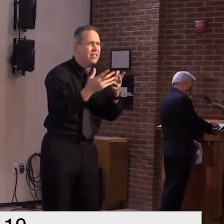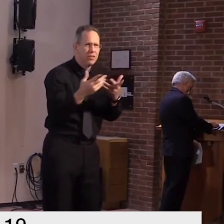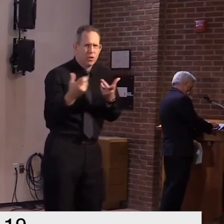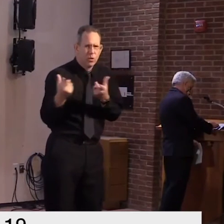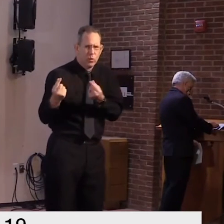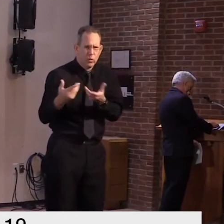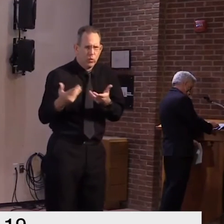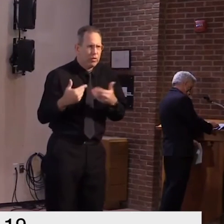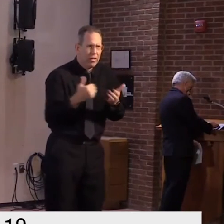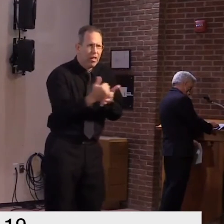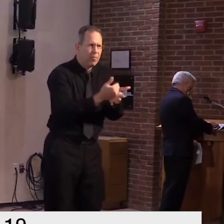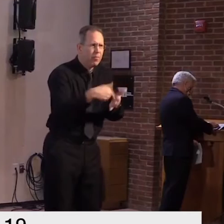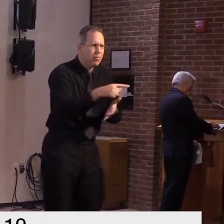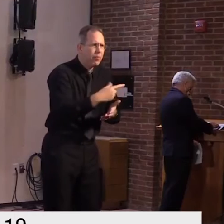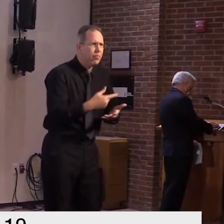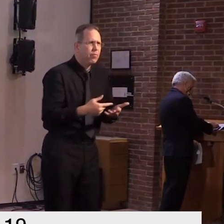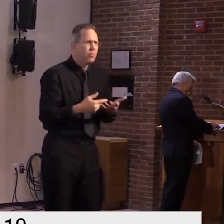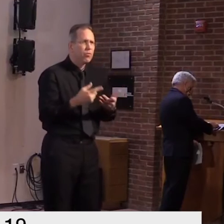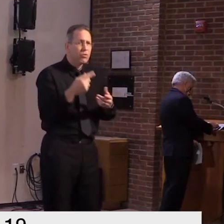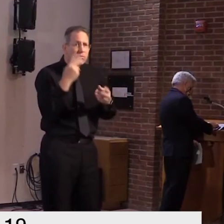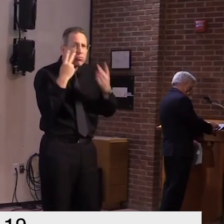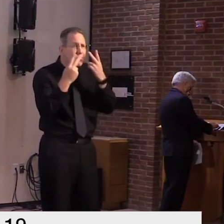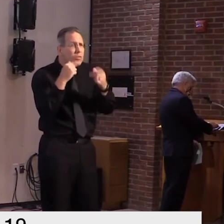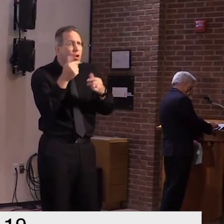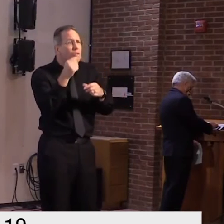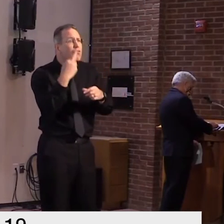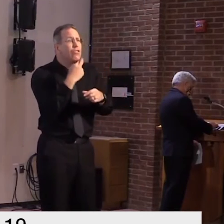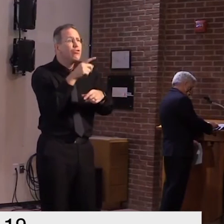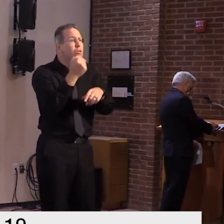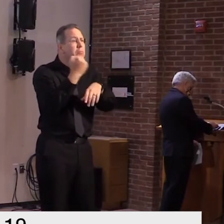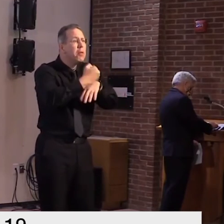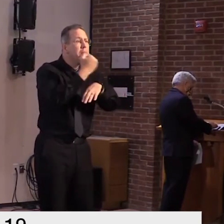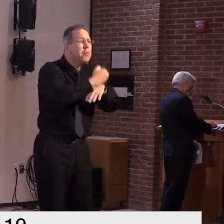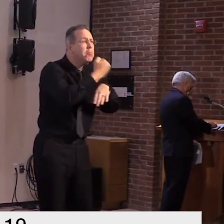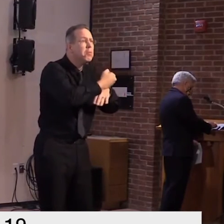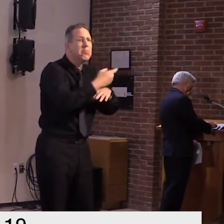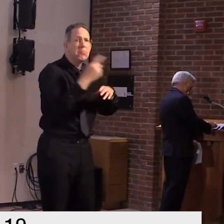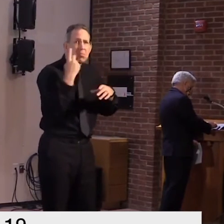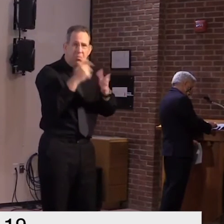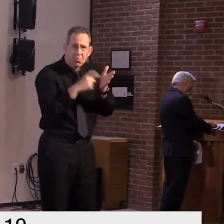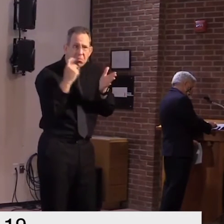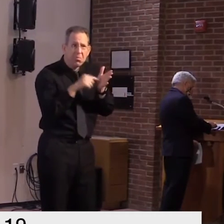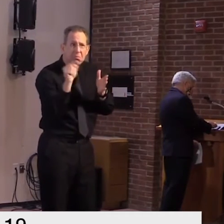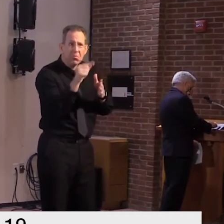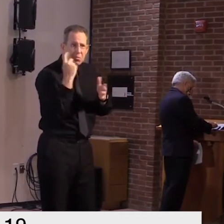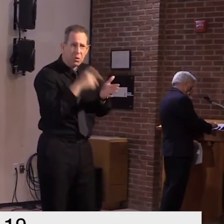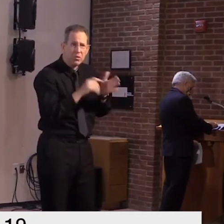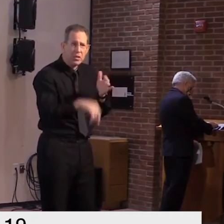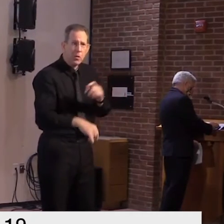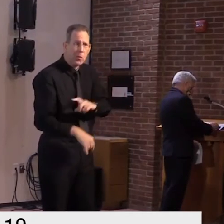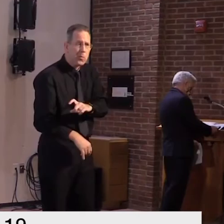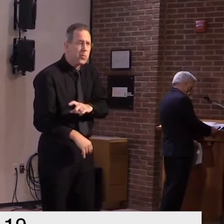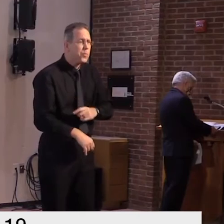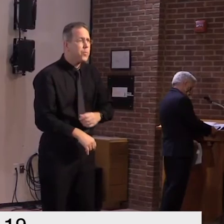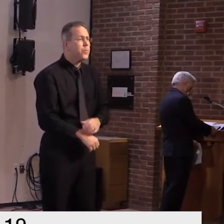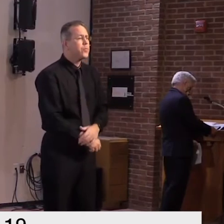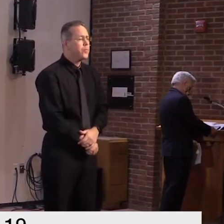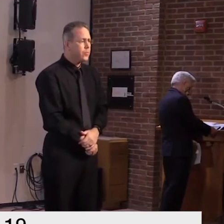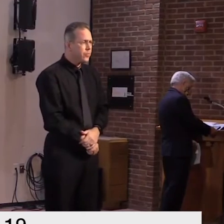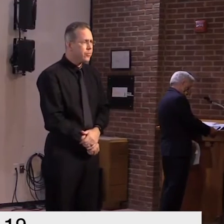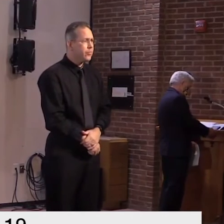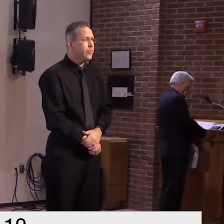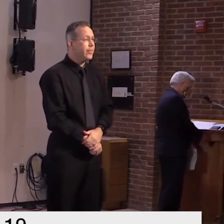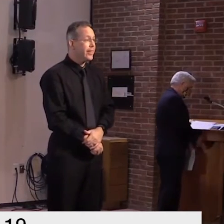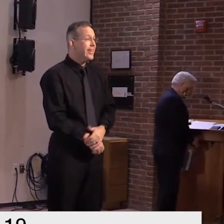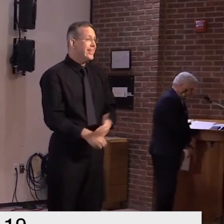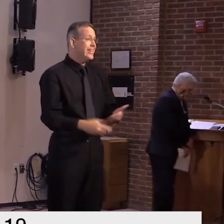the state seeing more restaurants close um do we have any numbers on that yeah again that was why i had